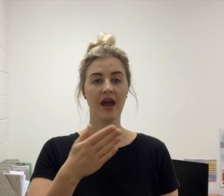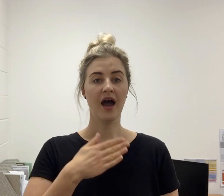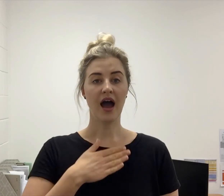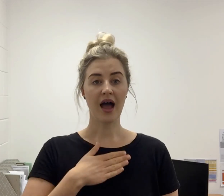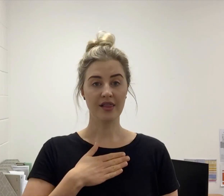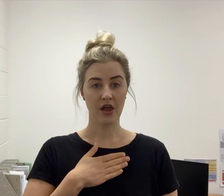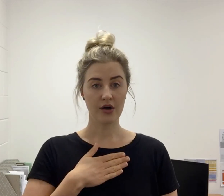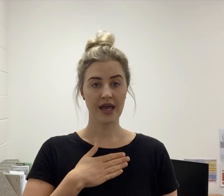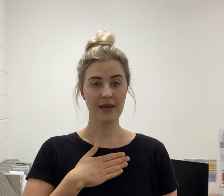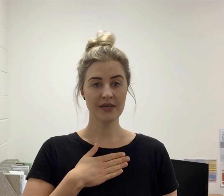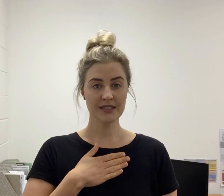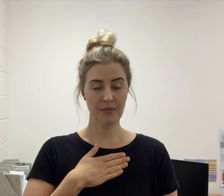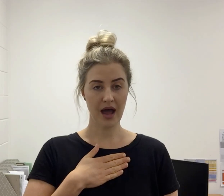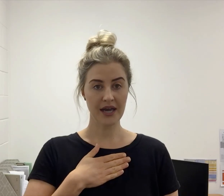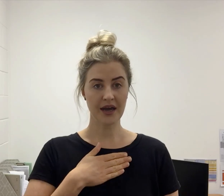Along came a spider.